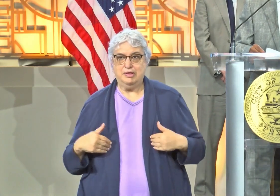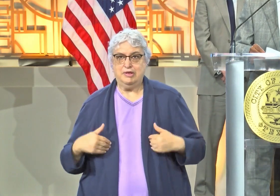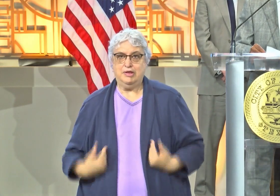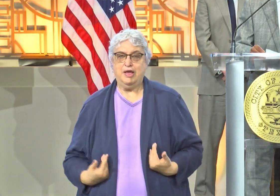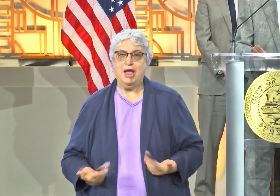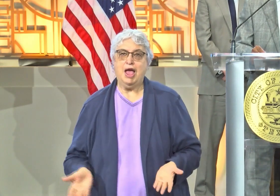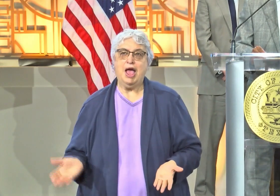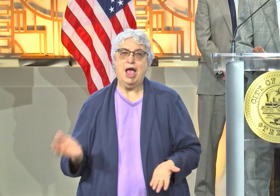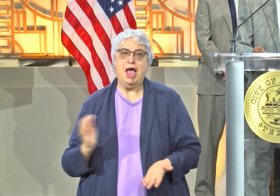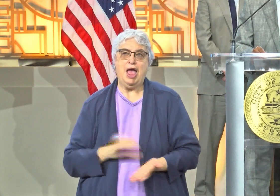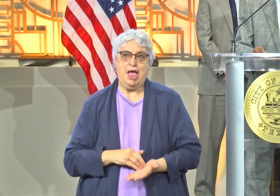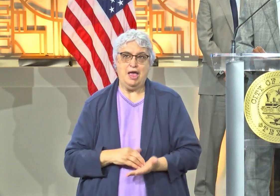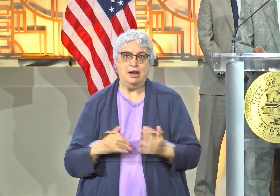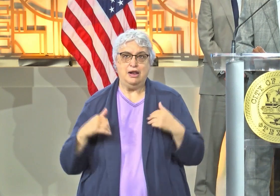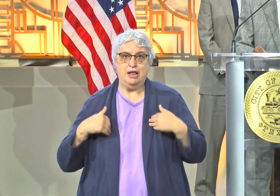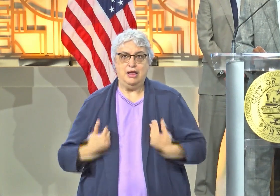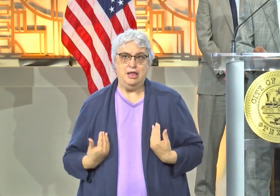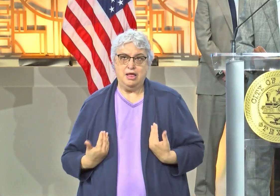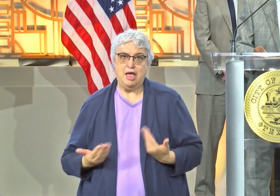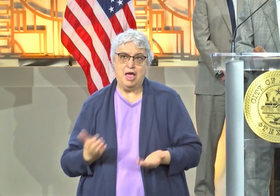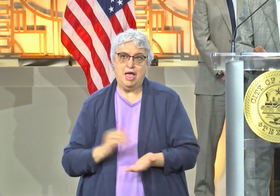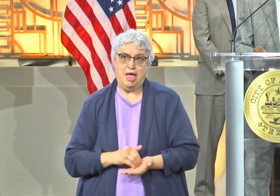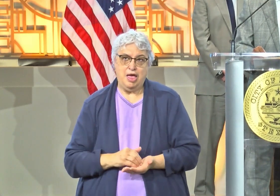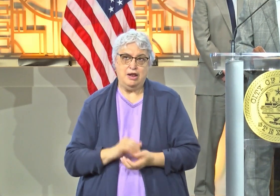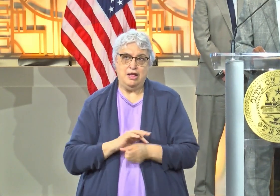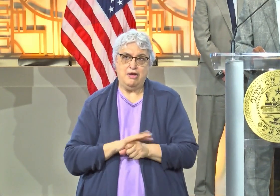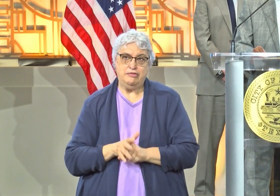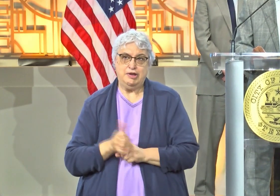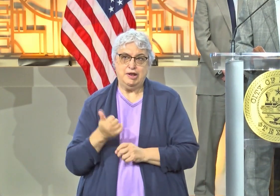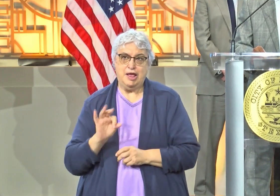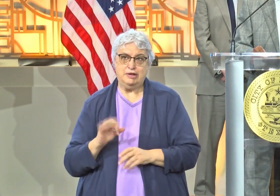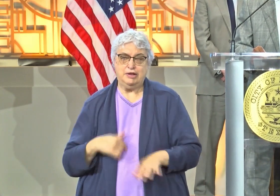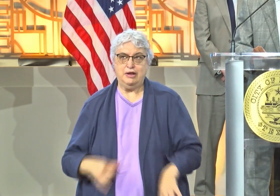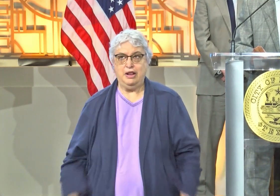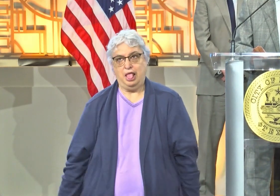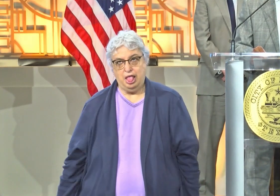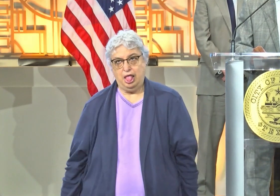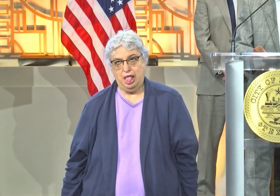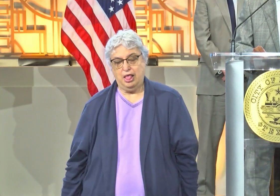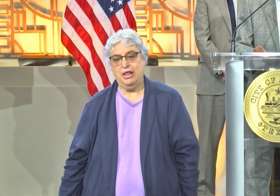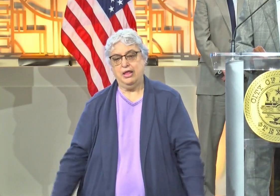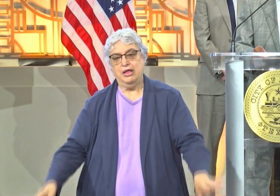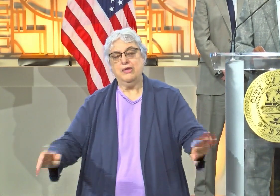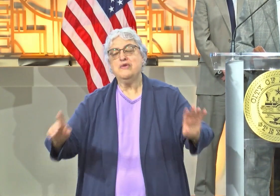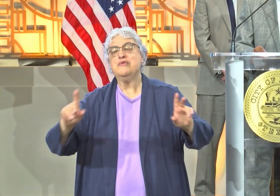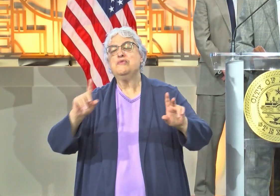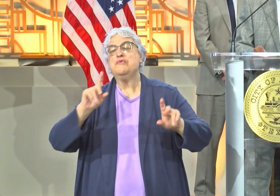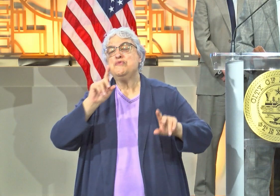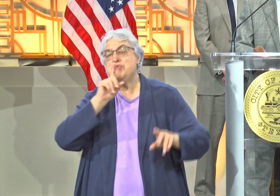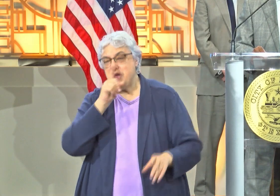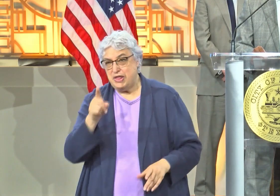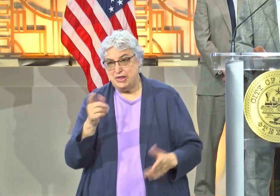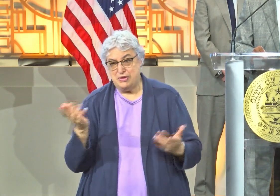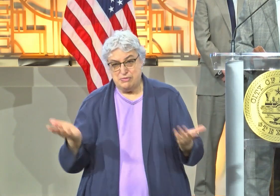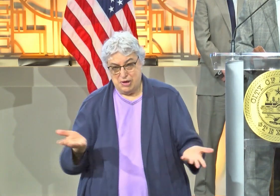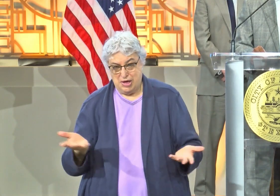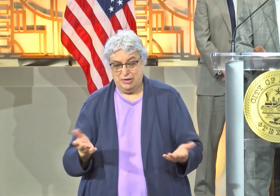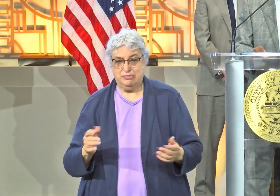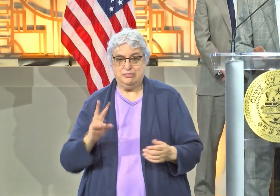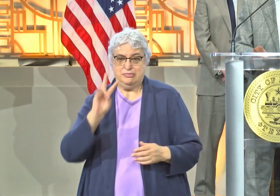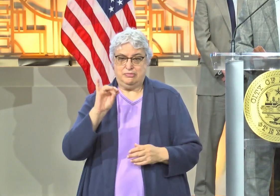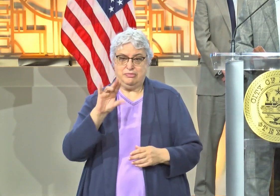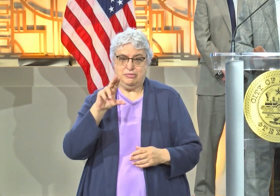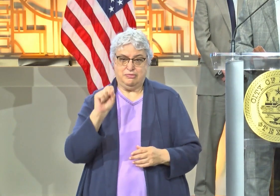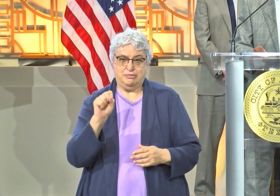conversation of dealing with COVID-19, but the reality is, is this virus